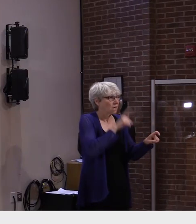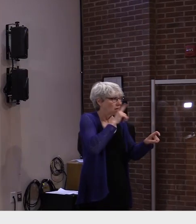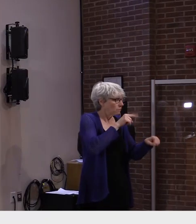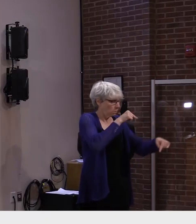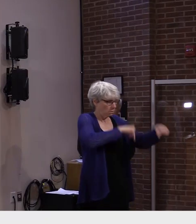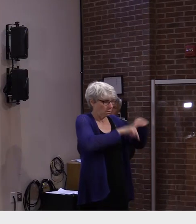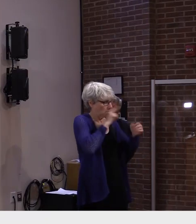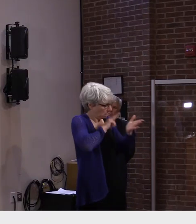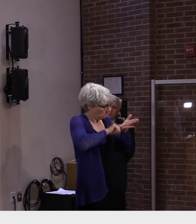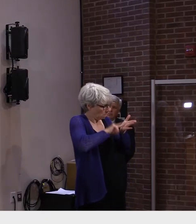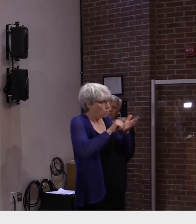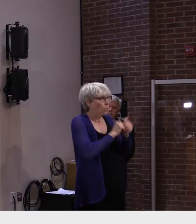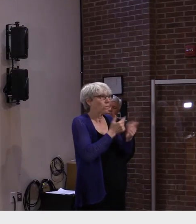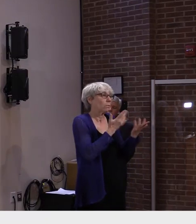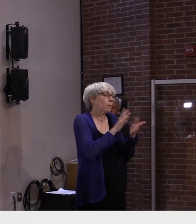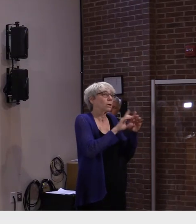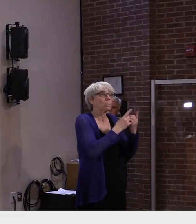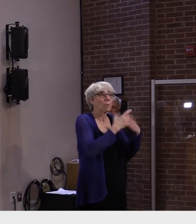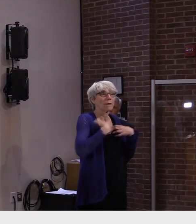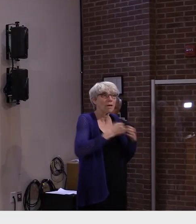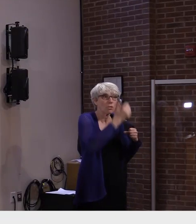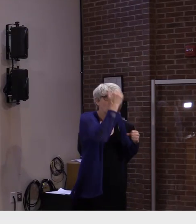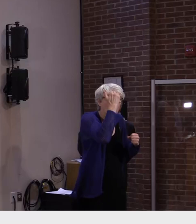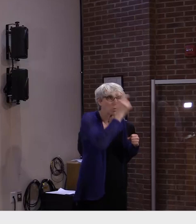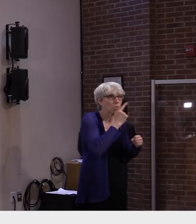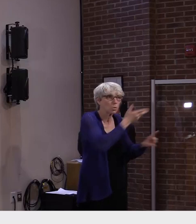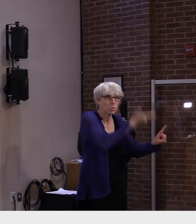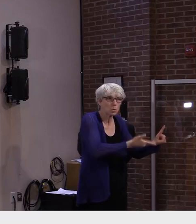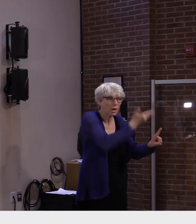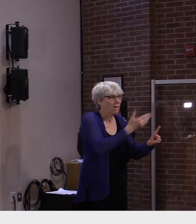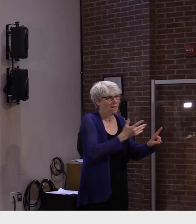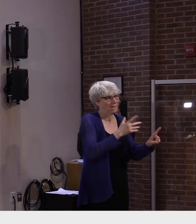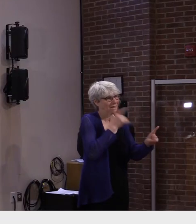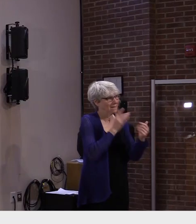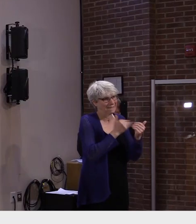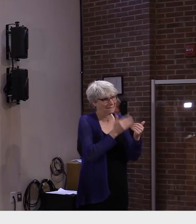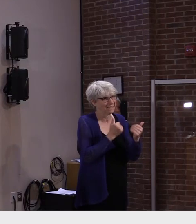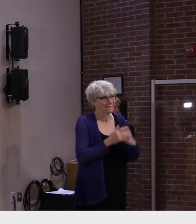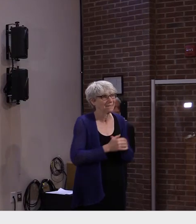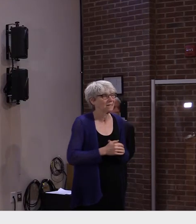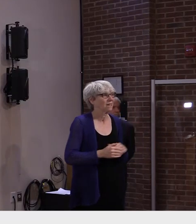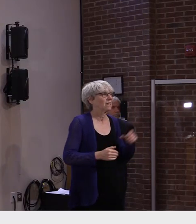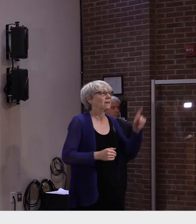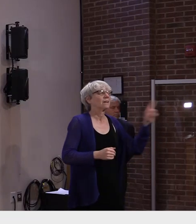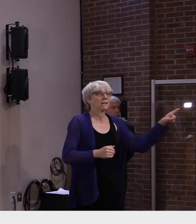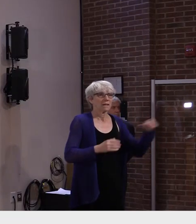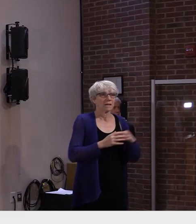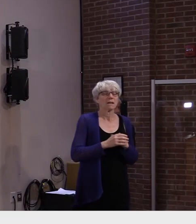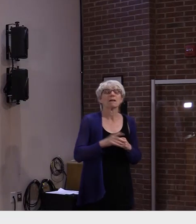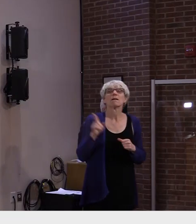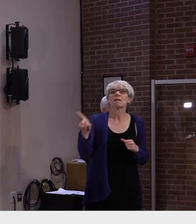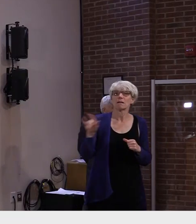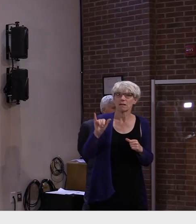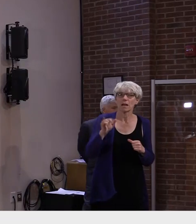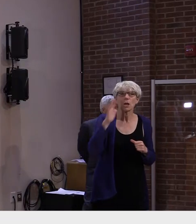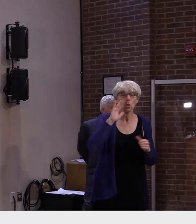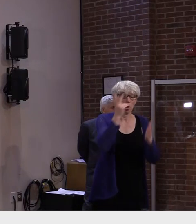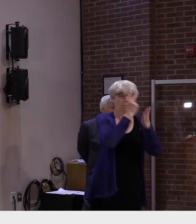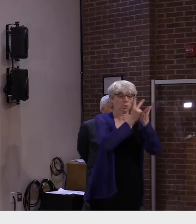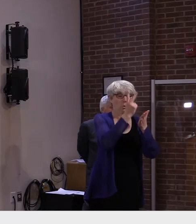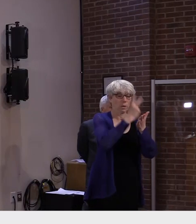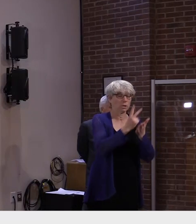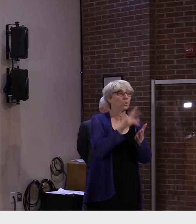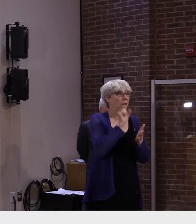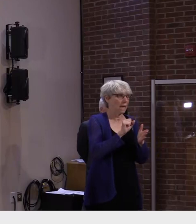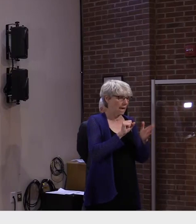that and then combine it in. So... If it is simpler tracking that with cases as you're putting out every two weeks, is there a